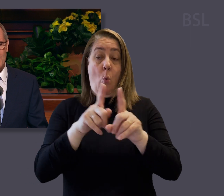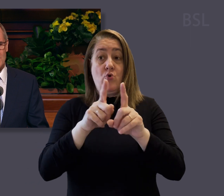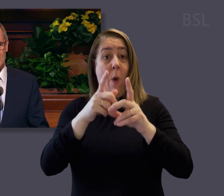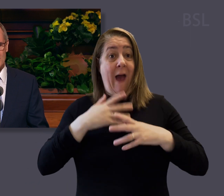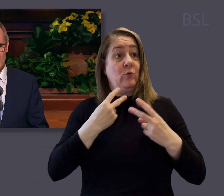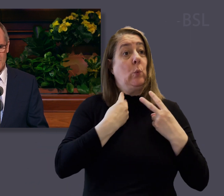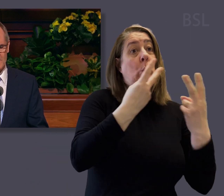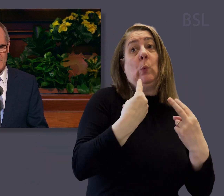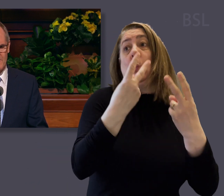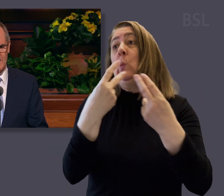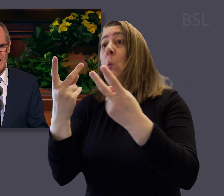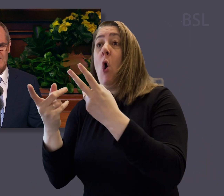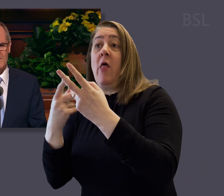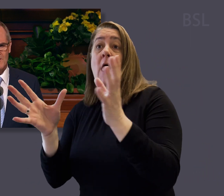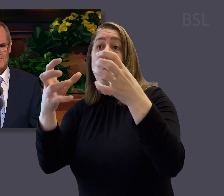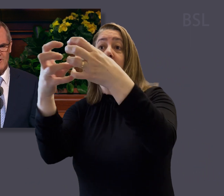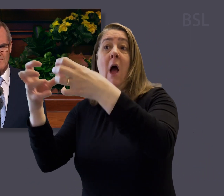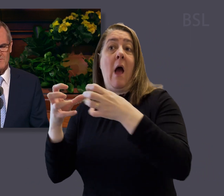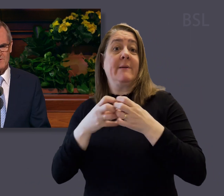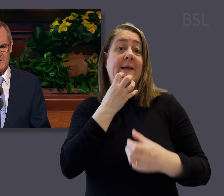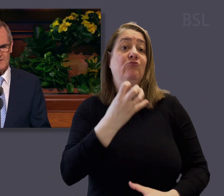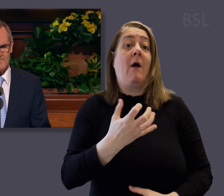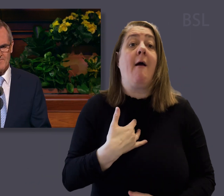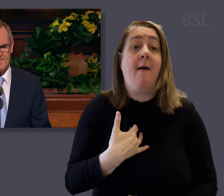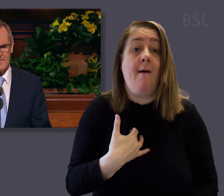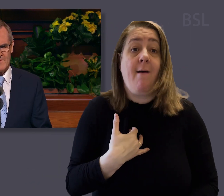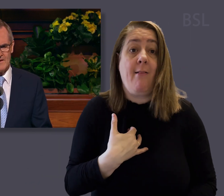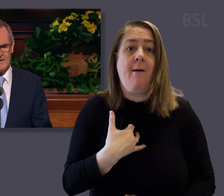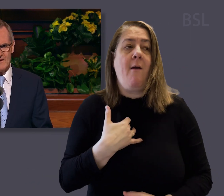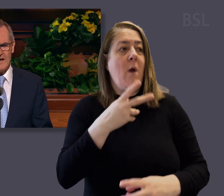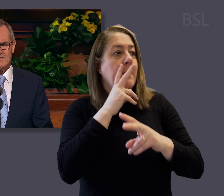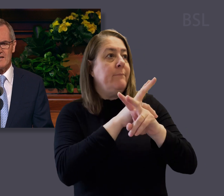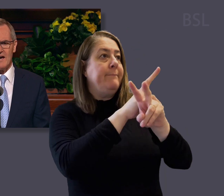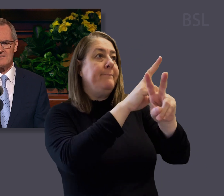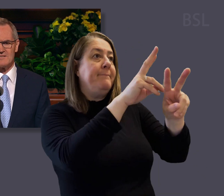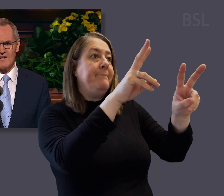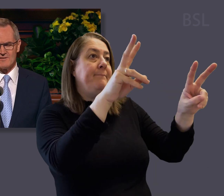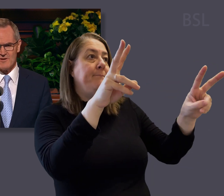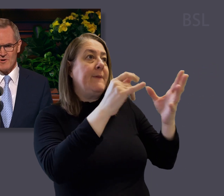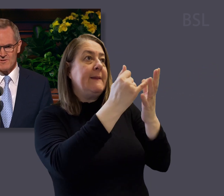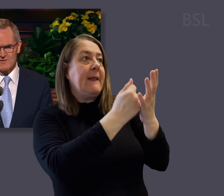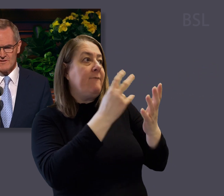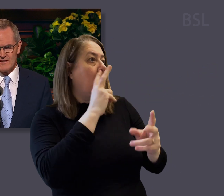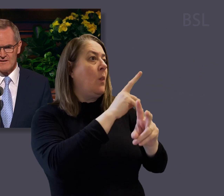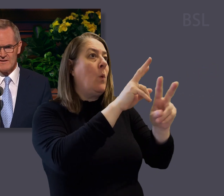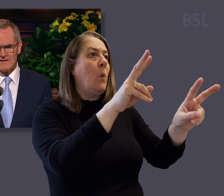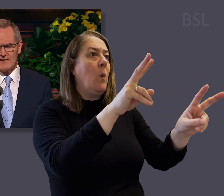also to show Himself unto the lost tribes of Israel. As He cast His eyes on the multitude, He